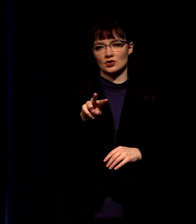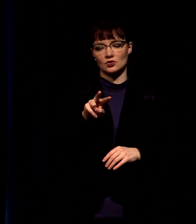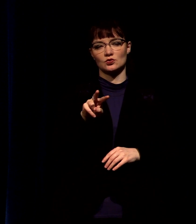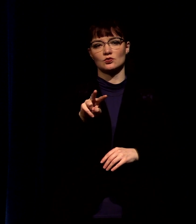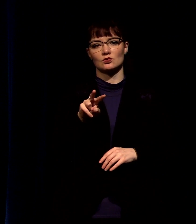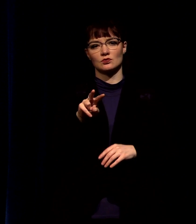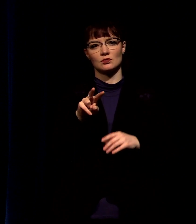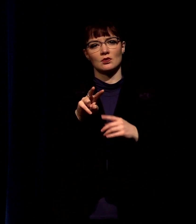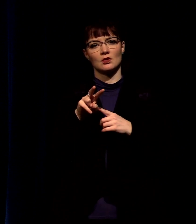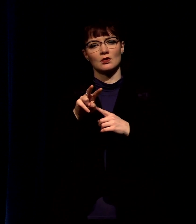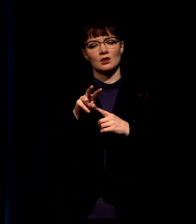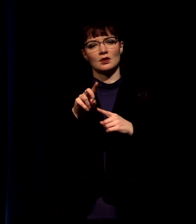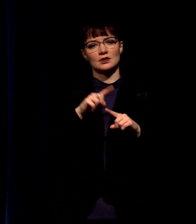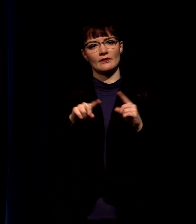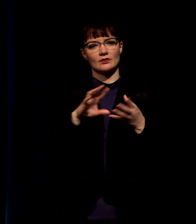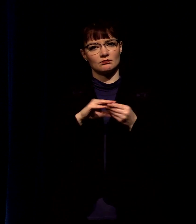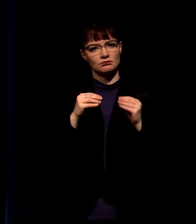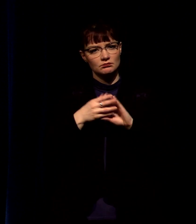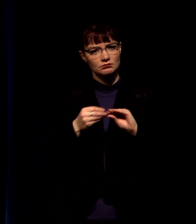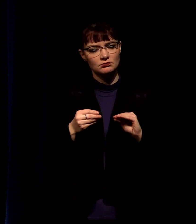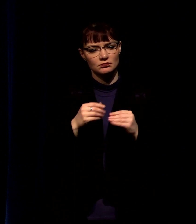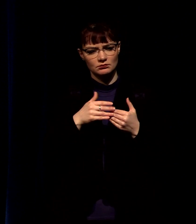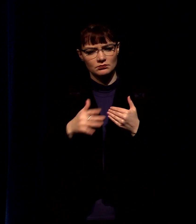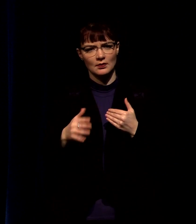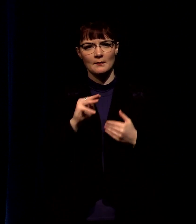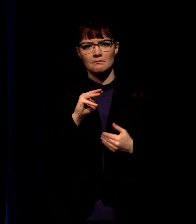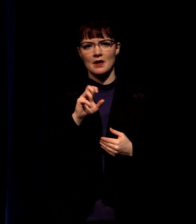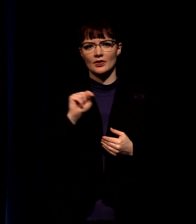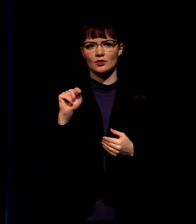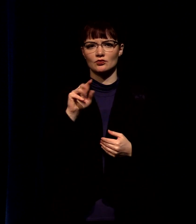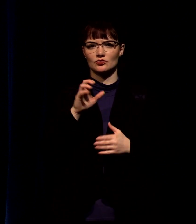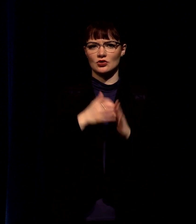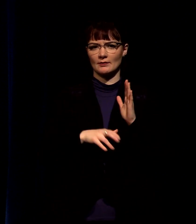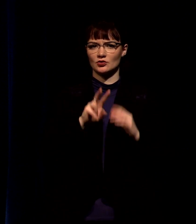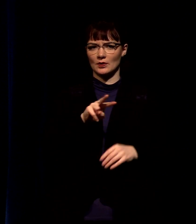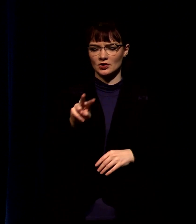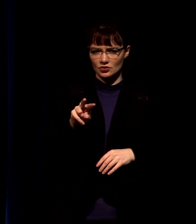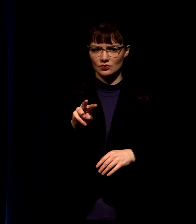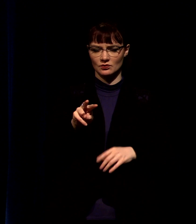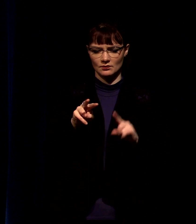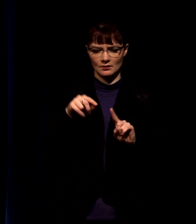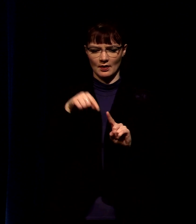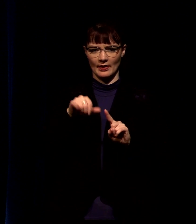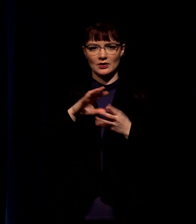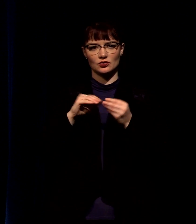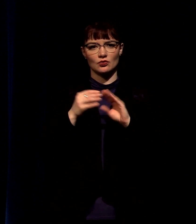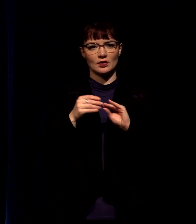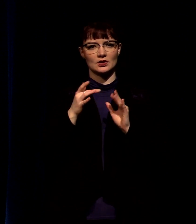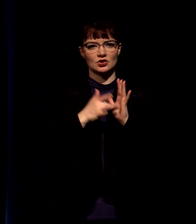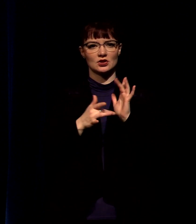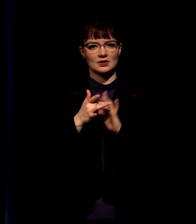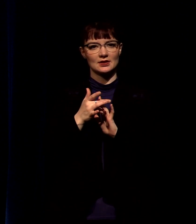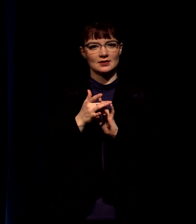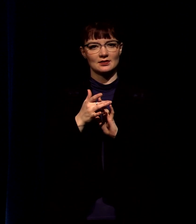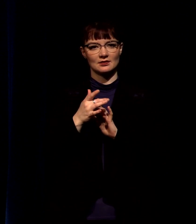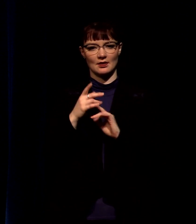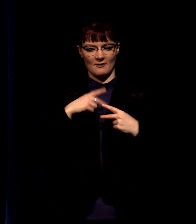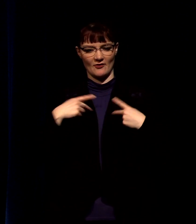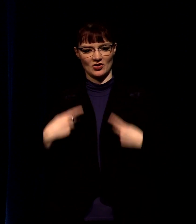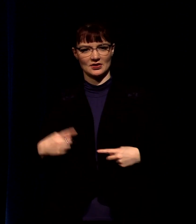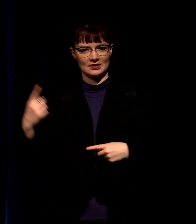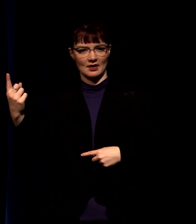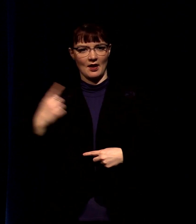different narratives and head towards easter matthew 22 we're looking at this story where jesus is asked about taxes